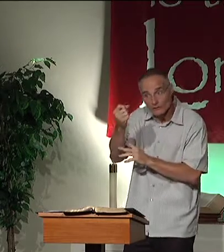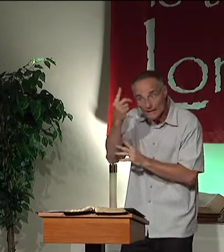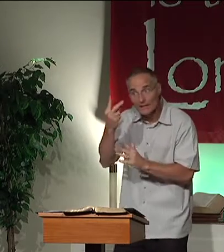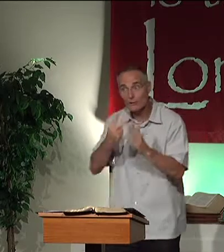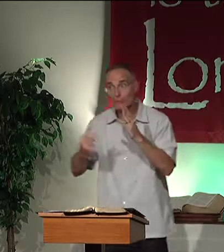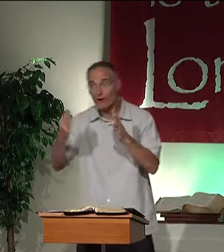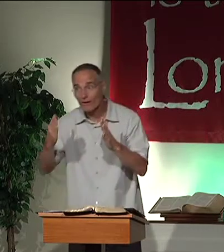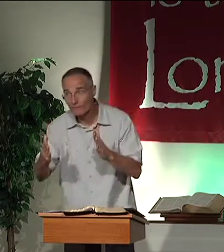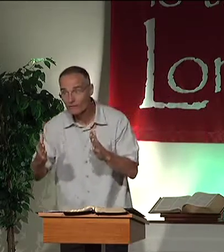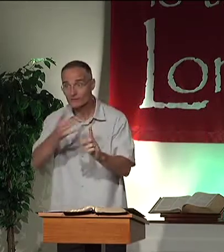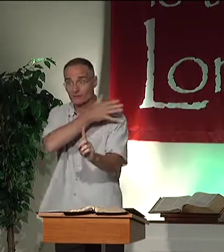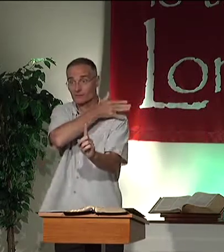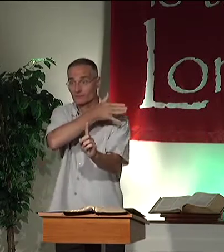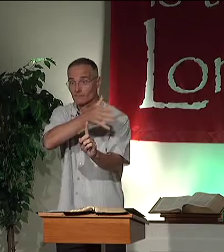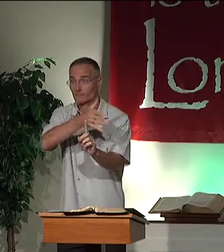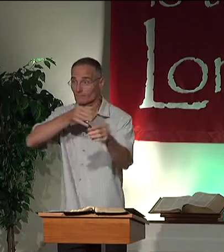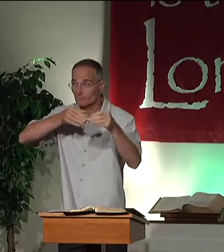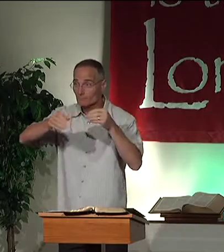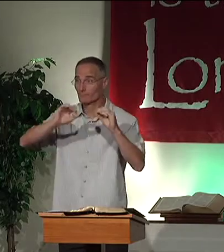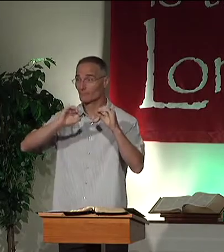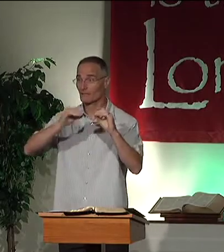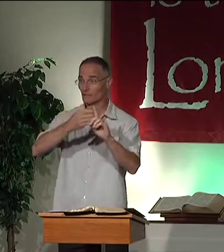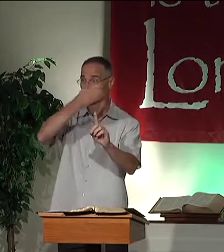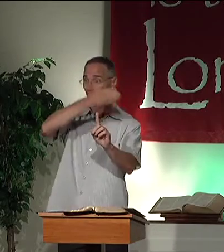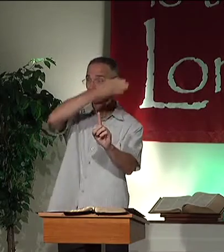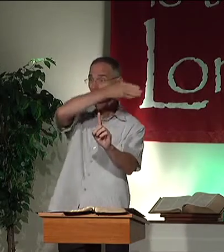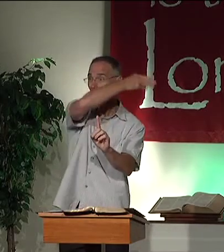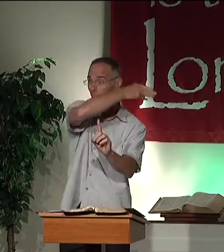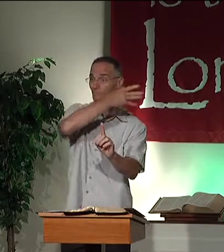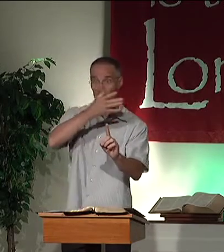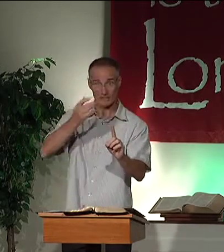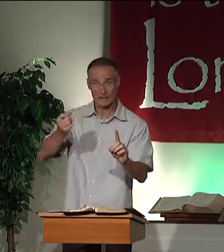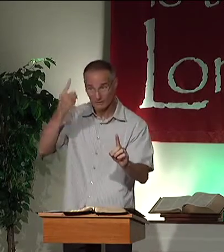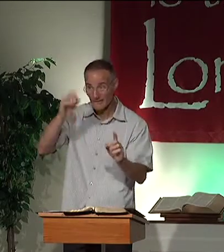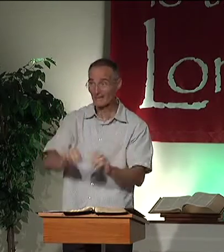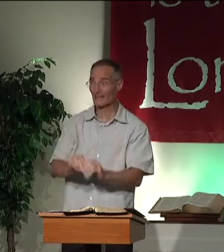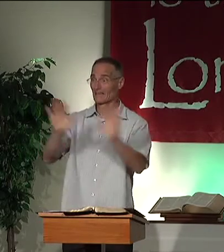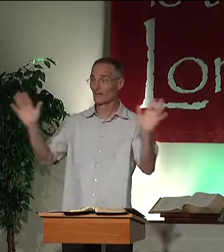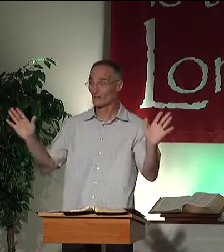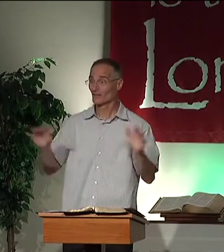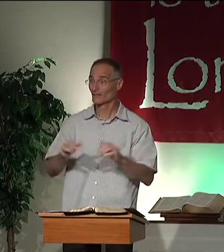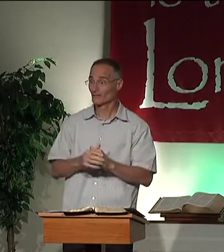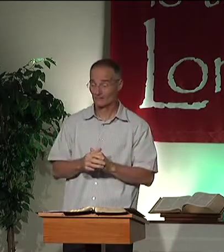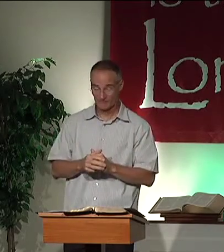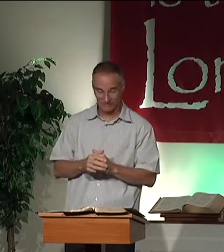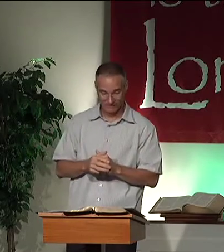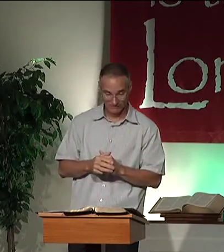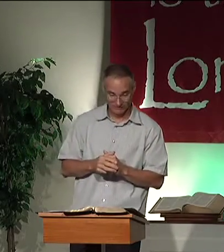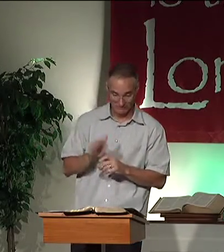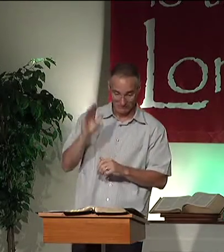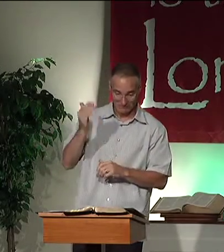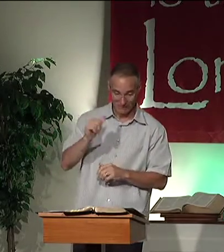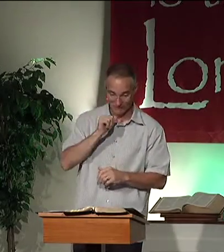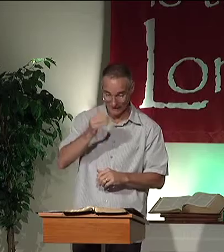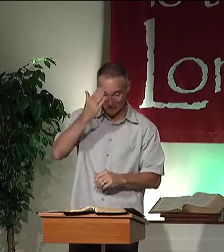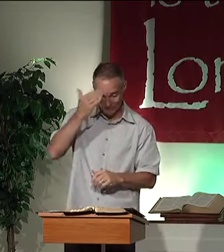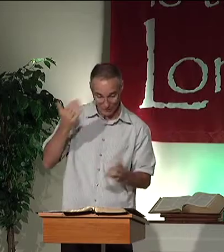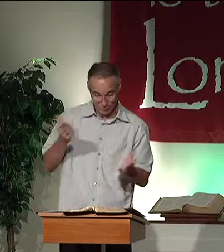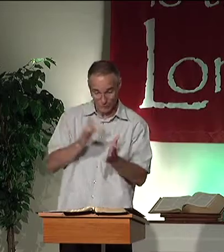Did they understand what the prophets had taught and explained in the past? Did they clearly understand that?